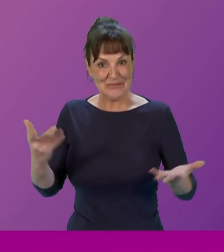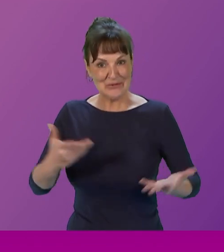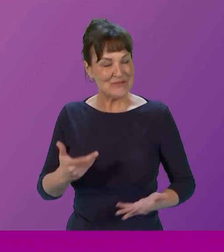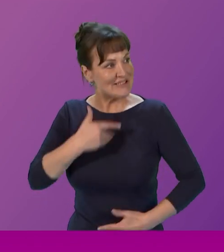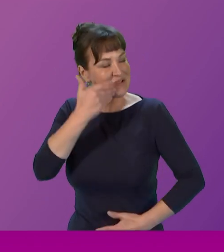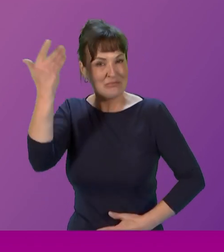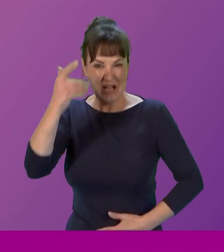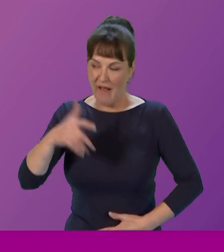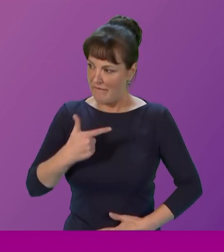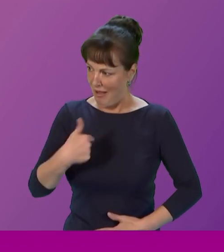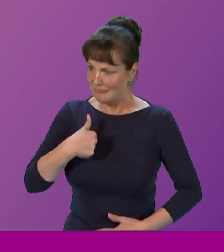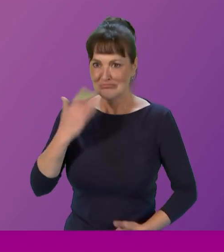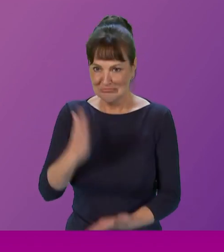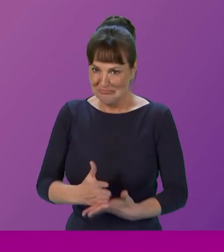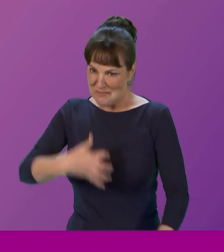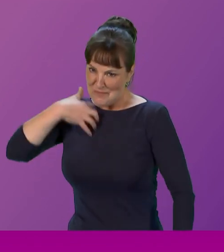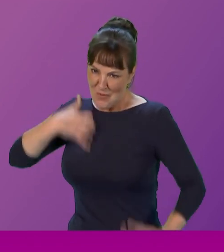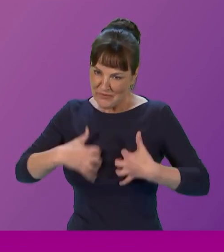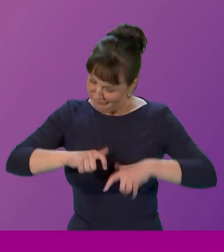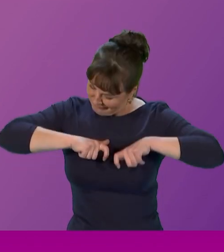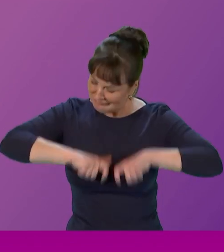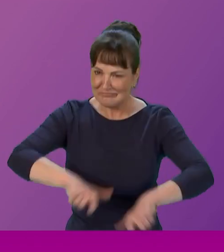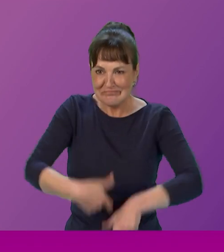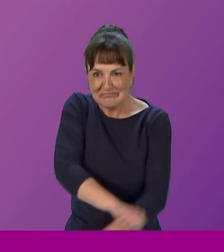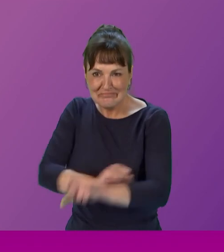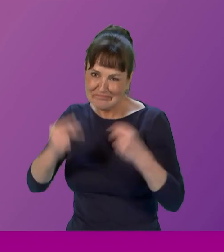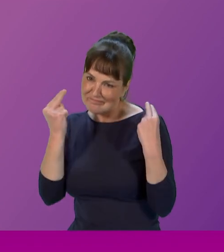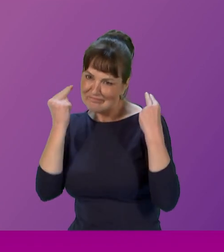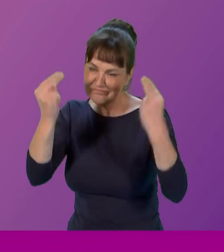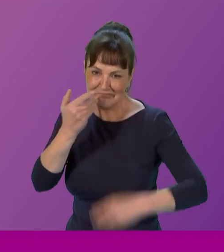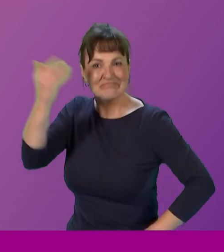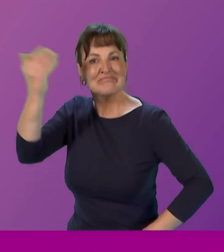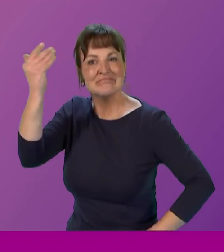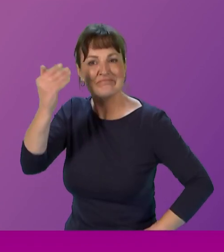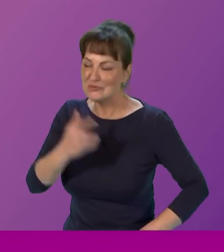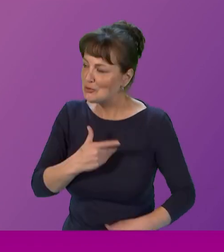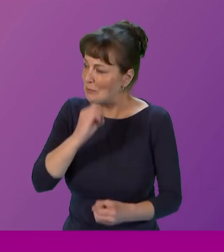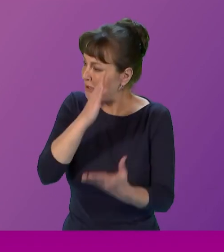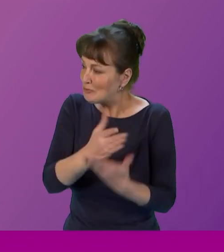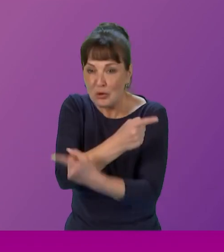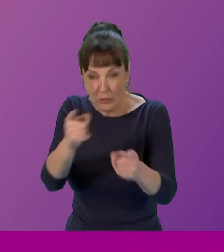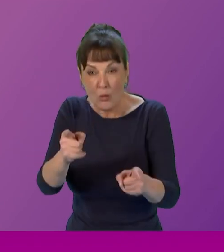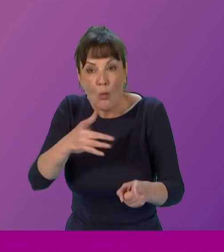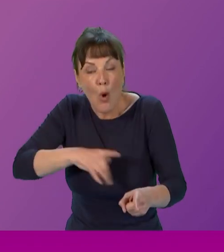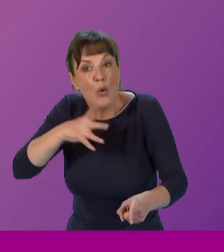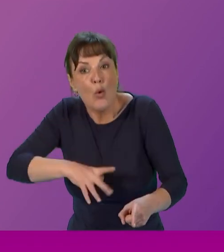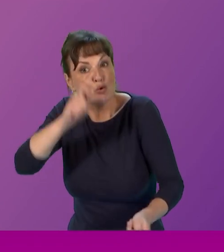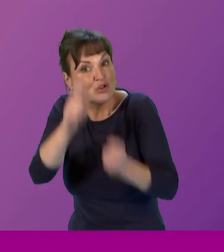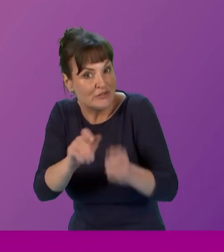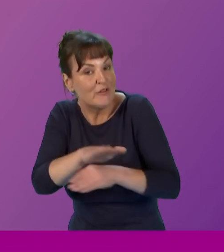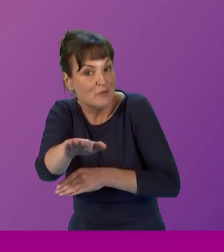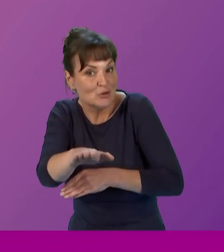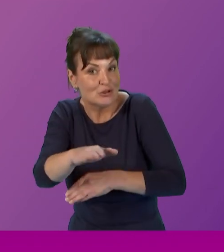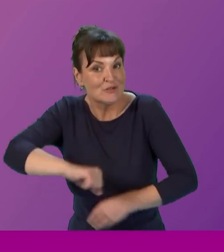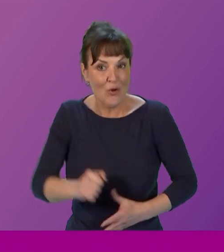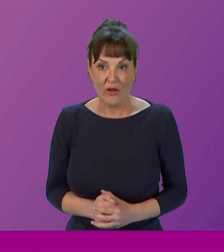carry on advocating and sharing my views about how women should experience life in Scotland and I am optimistic that opportunities like this will